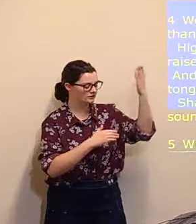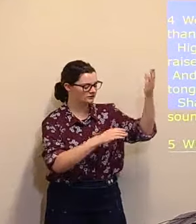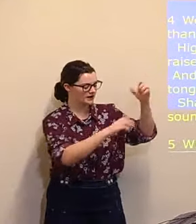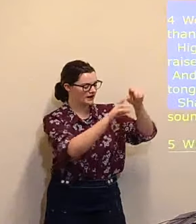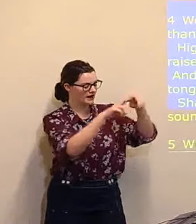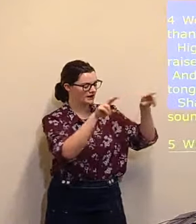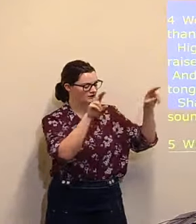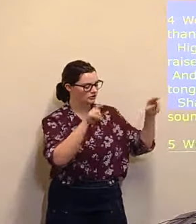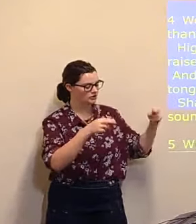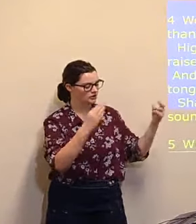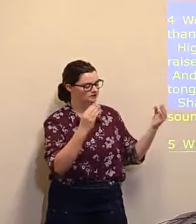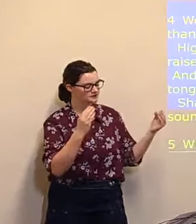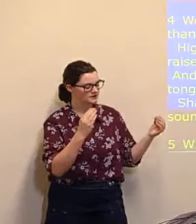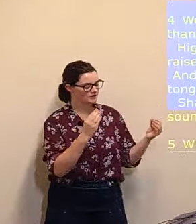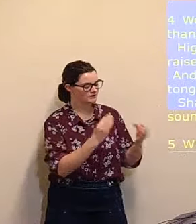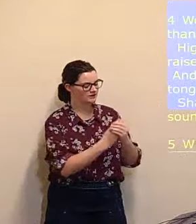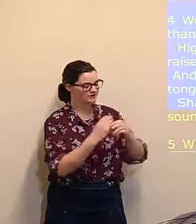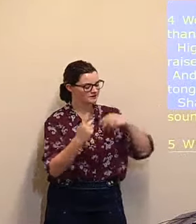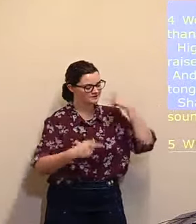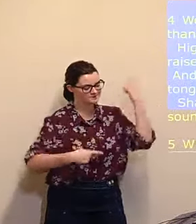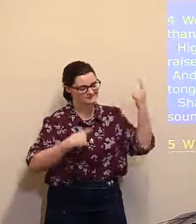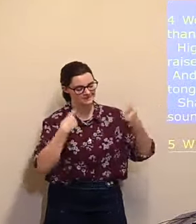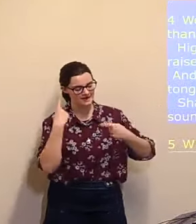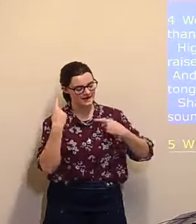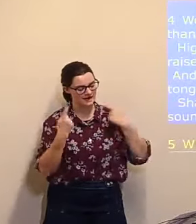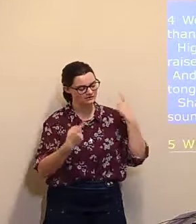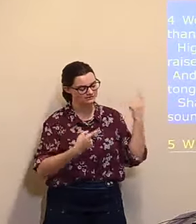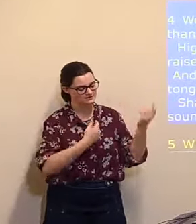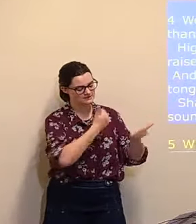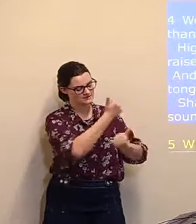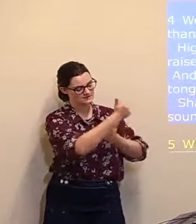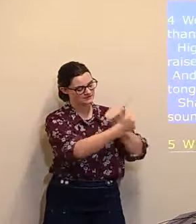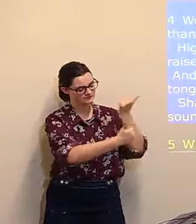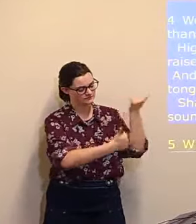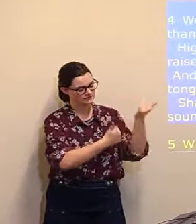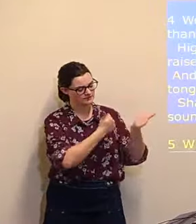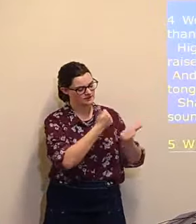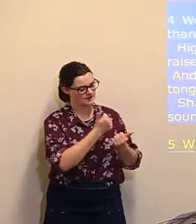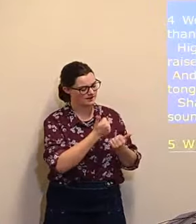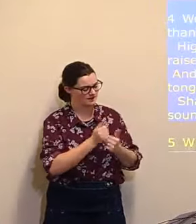thy thoughts with sounding praise